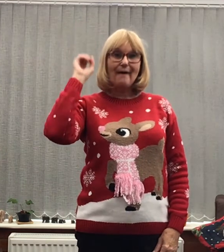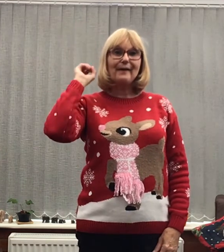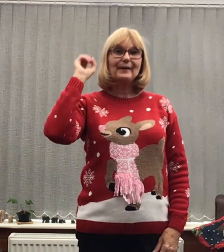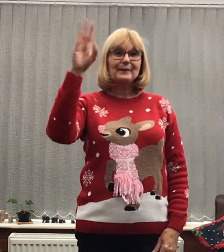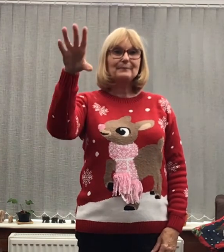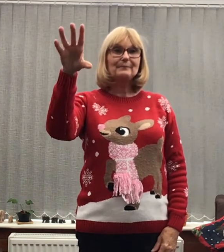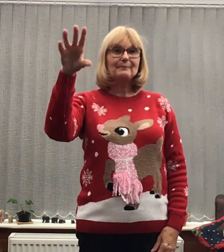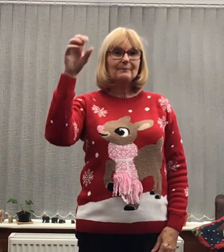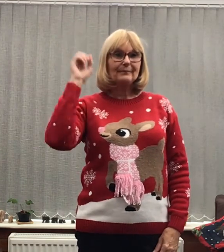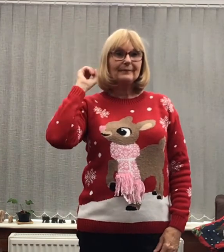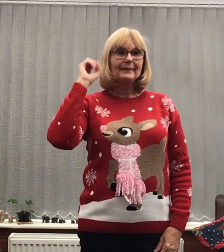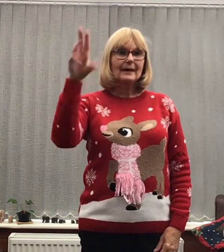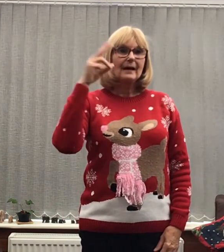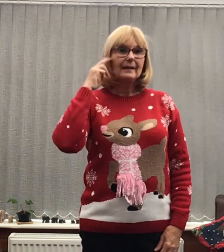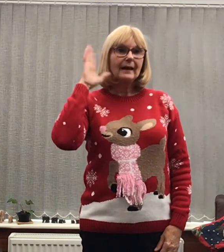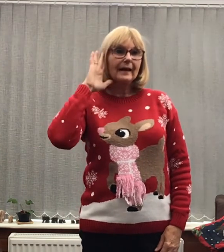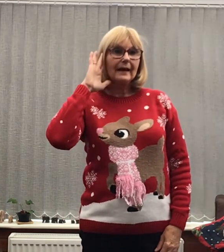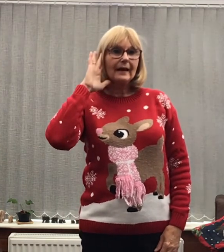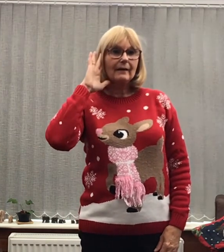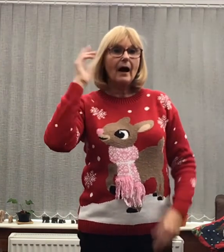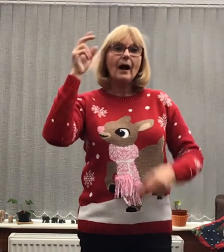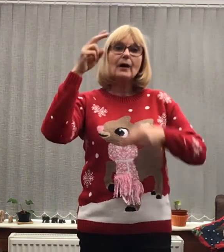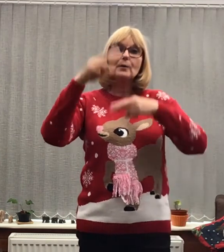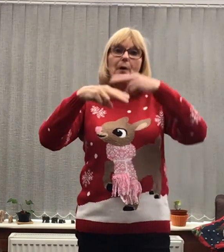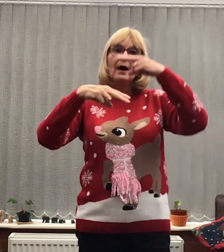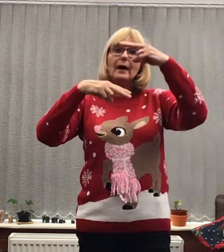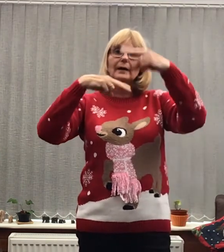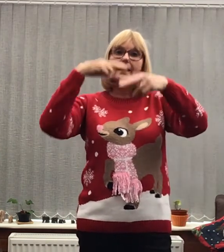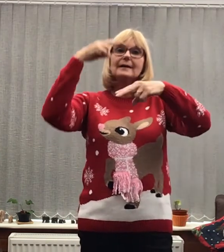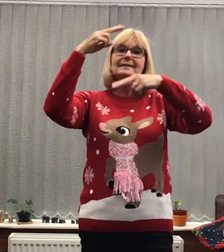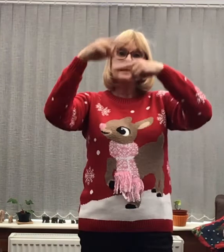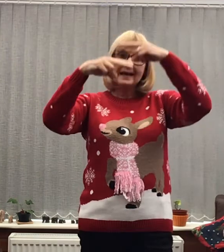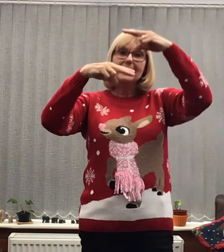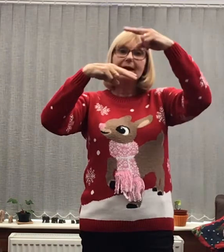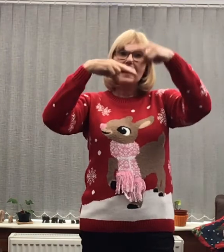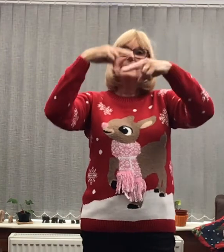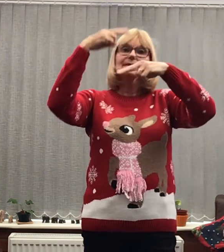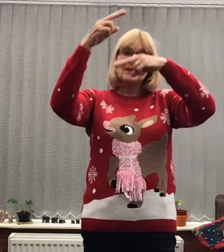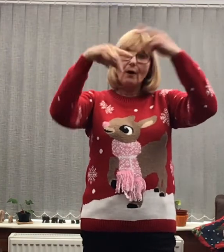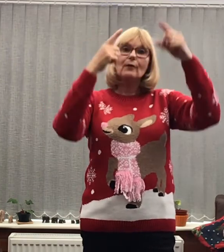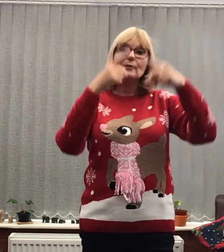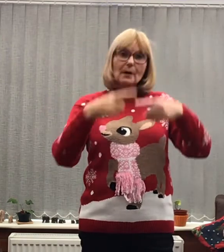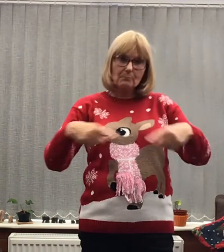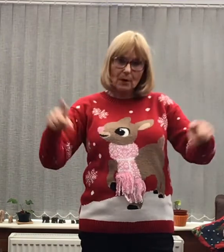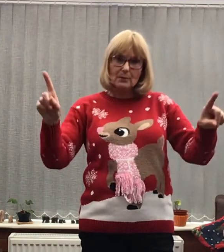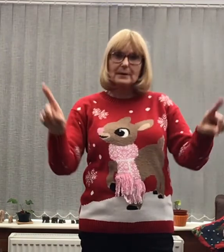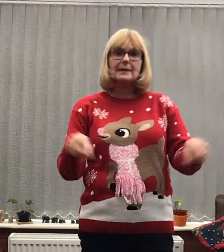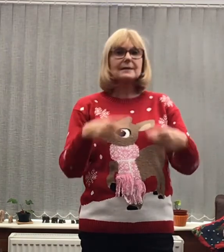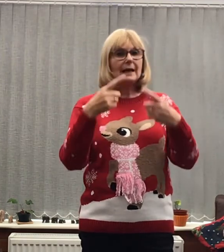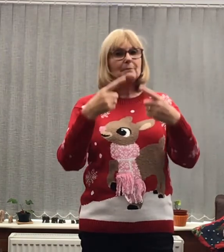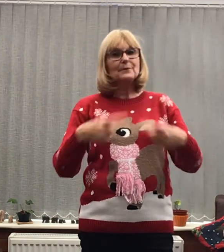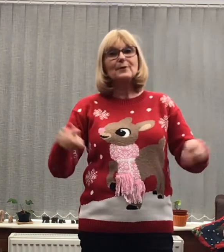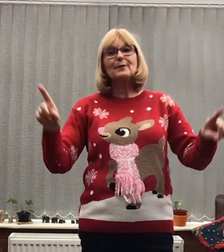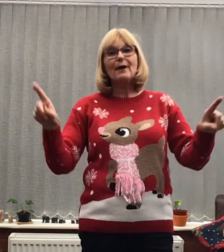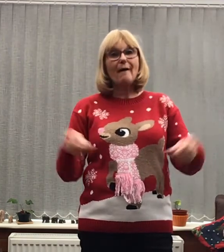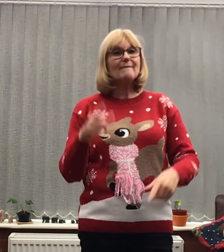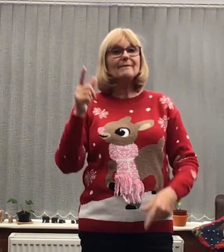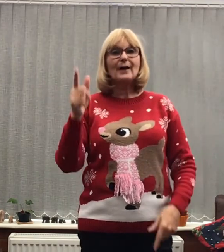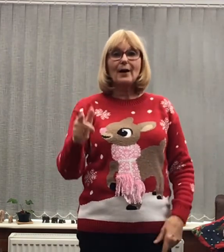They hear a choir sing a song, the music seemed to come from